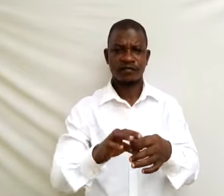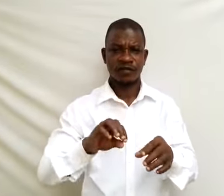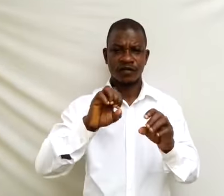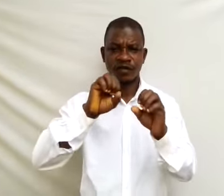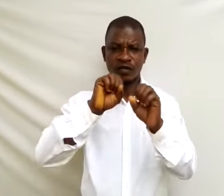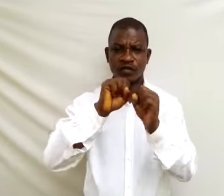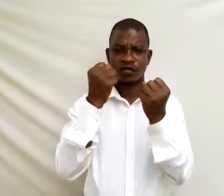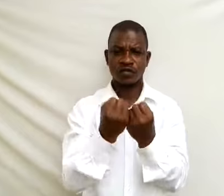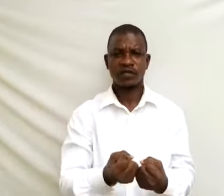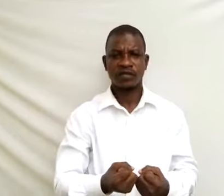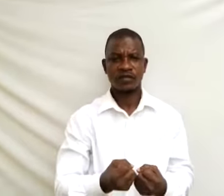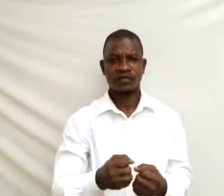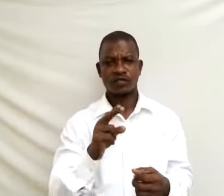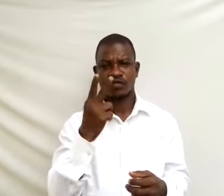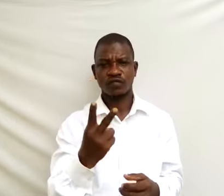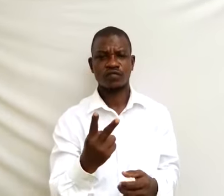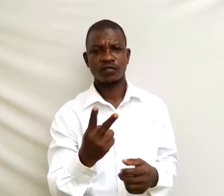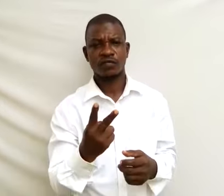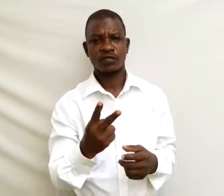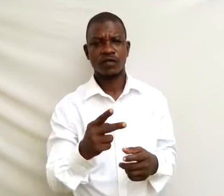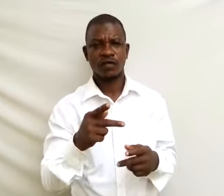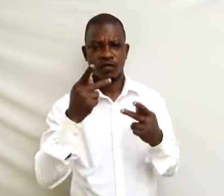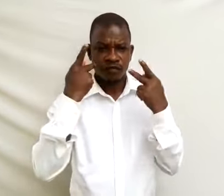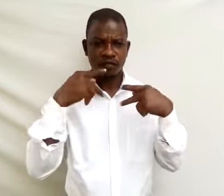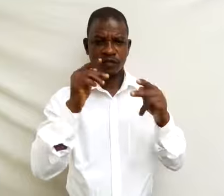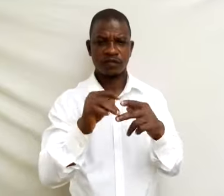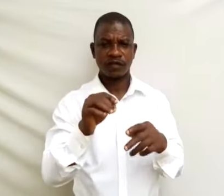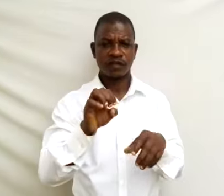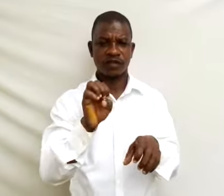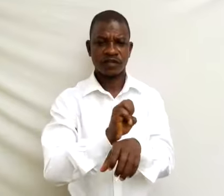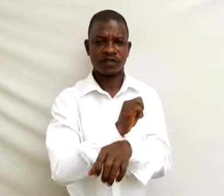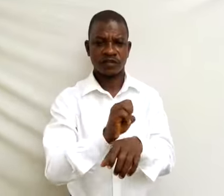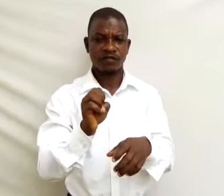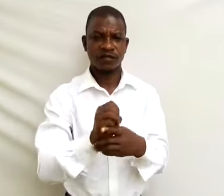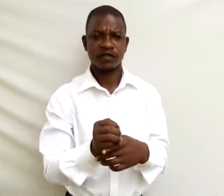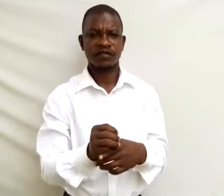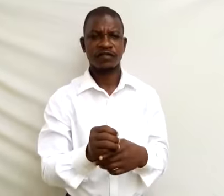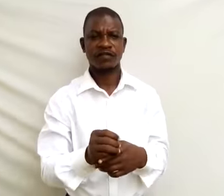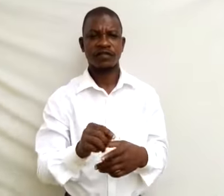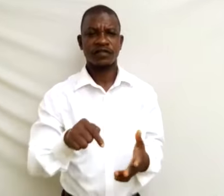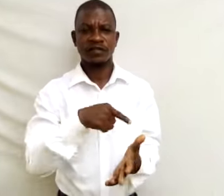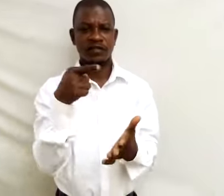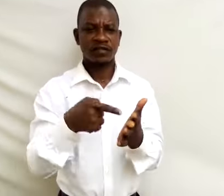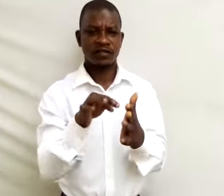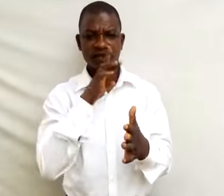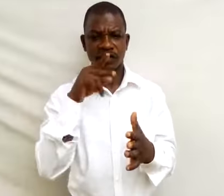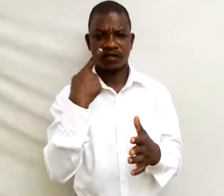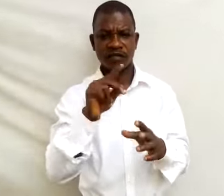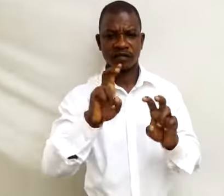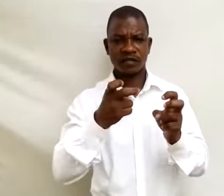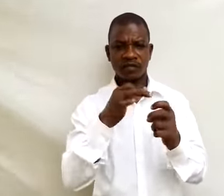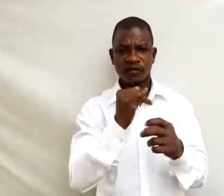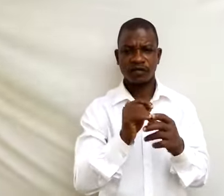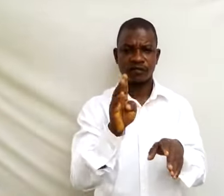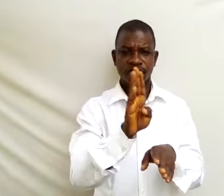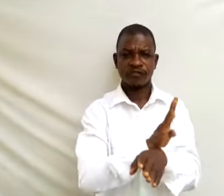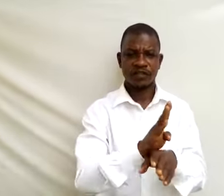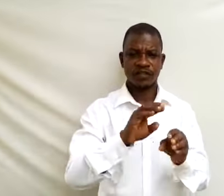10. enterprises. These are the types of business organizations